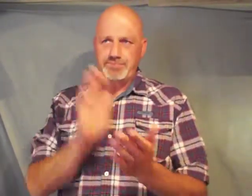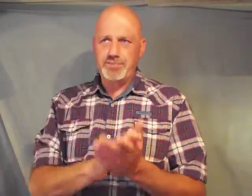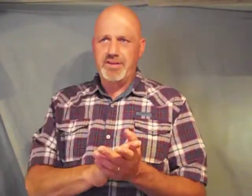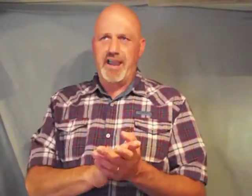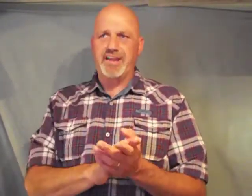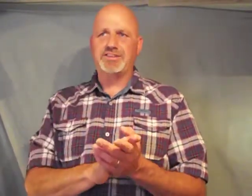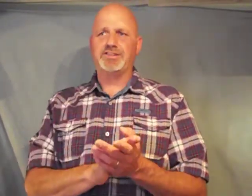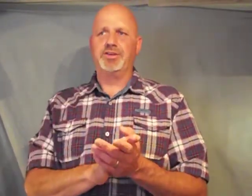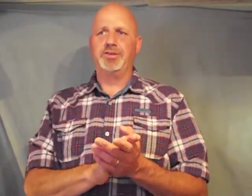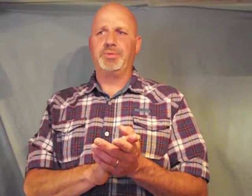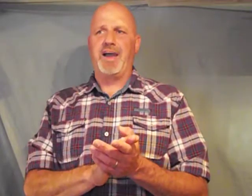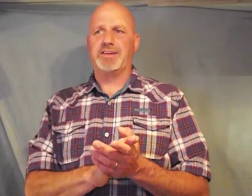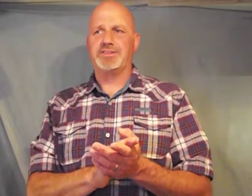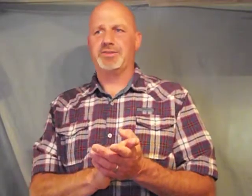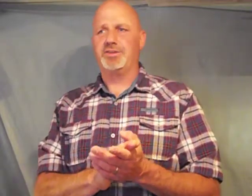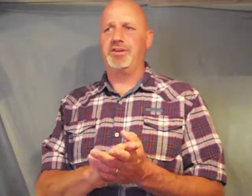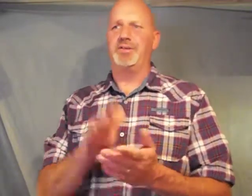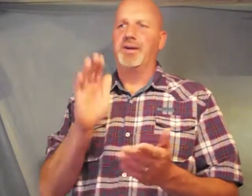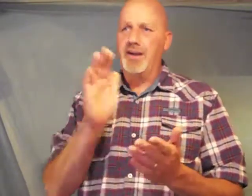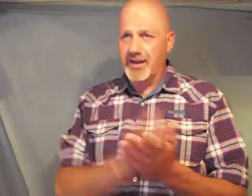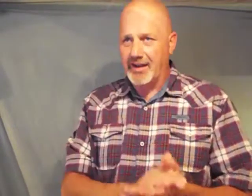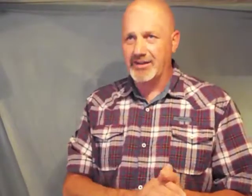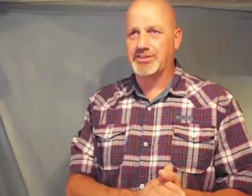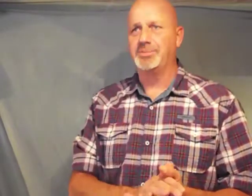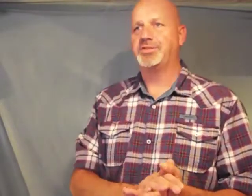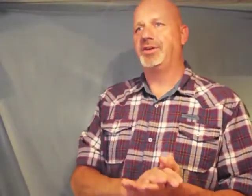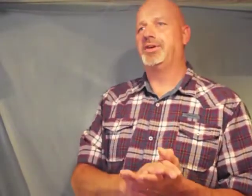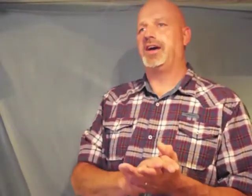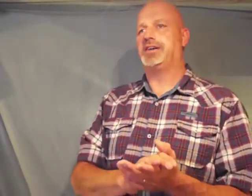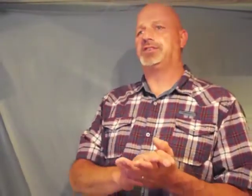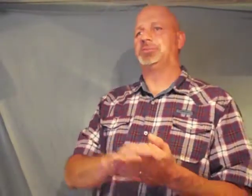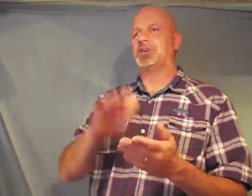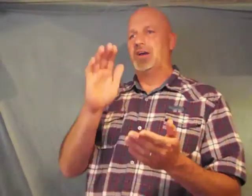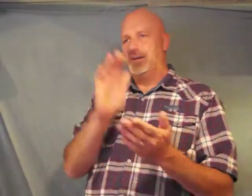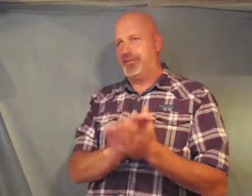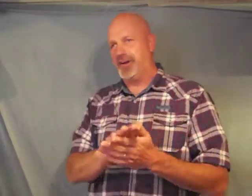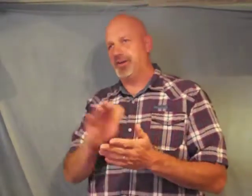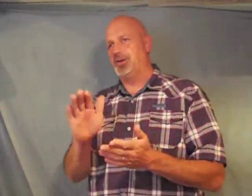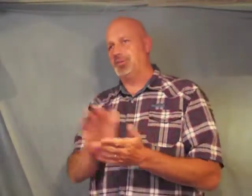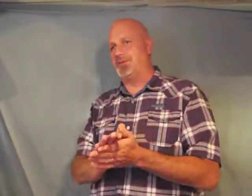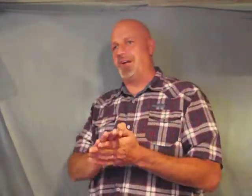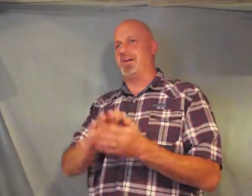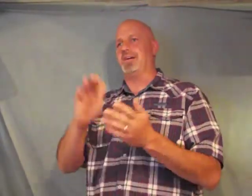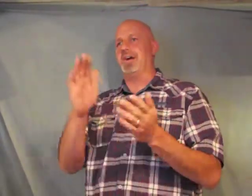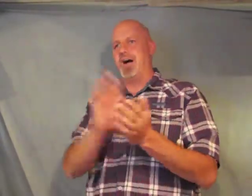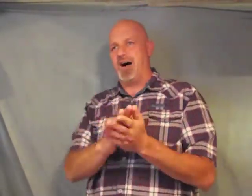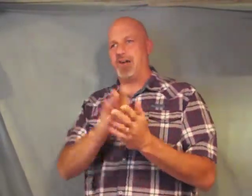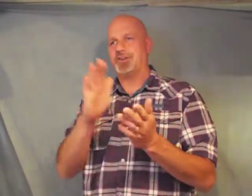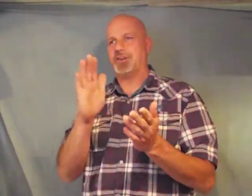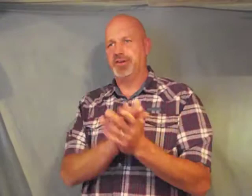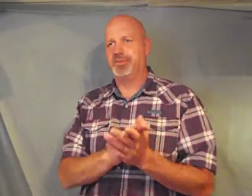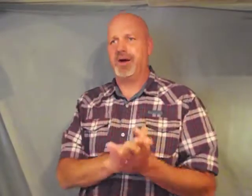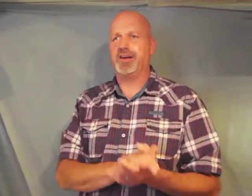taxes to whom taxes are due customs to who customs fear to whom fear honor to whom honor